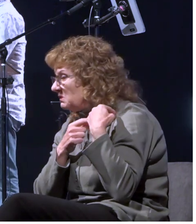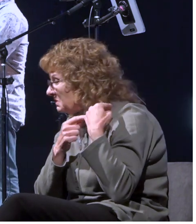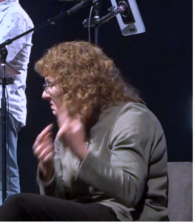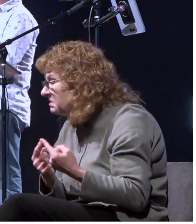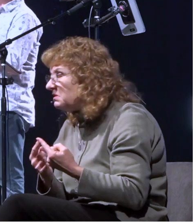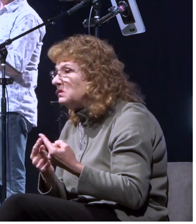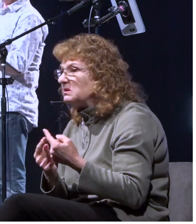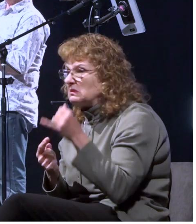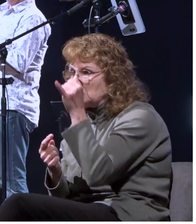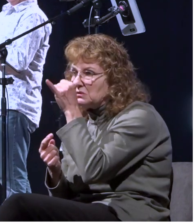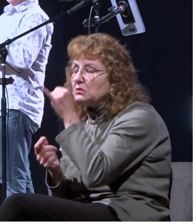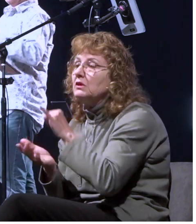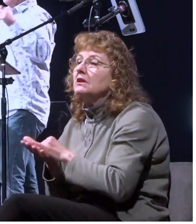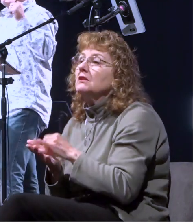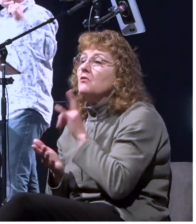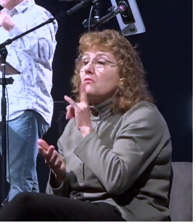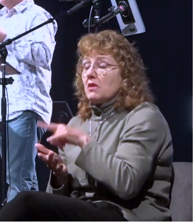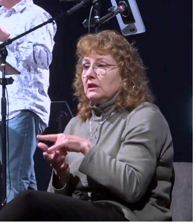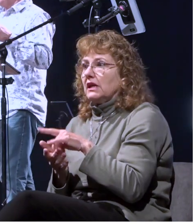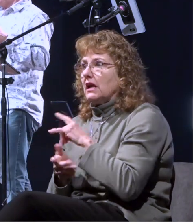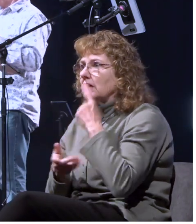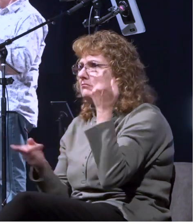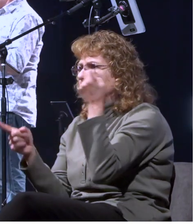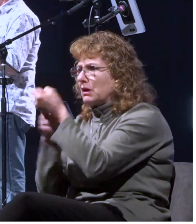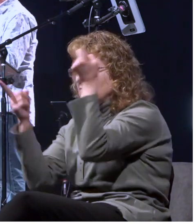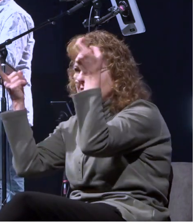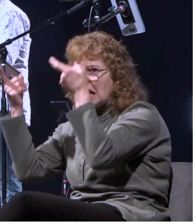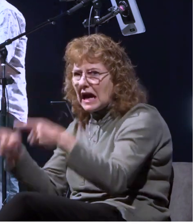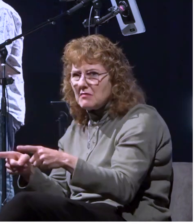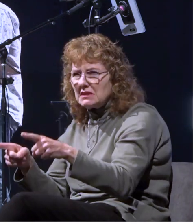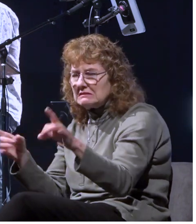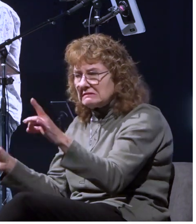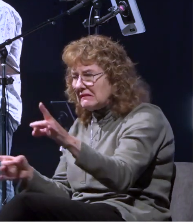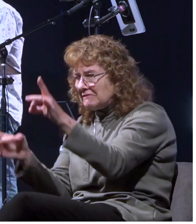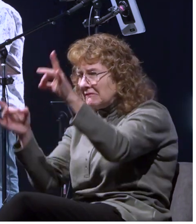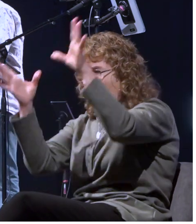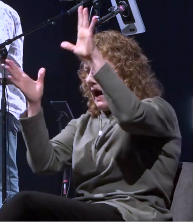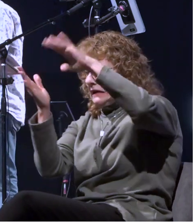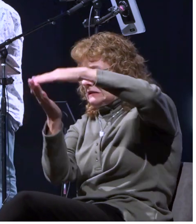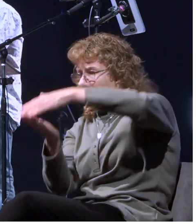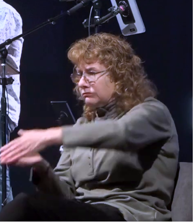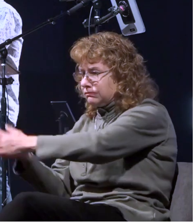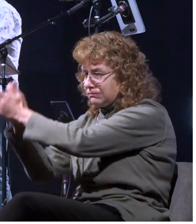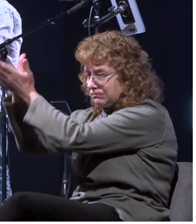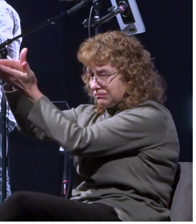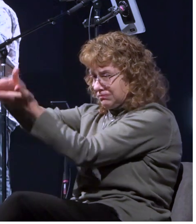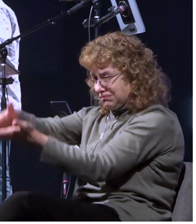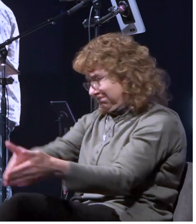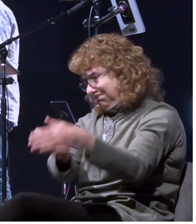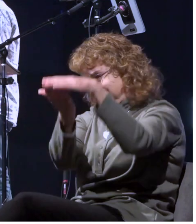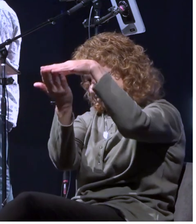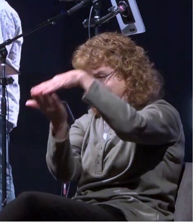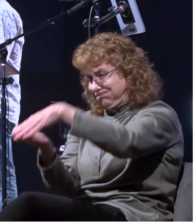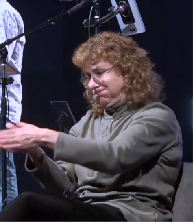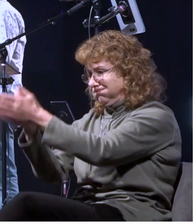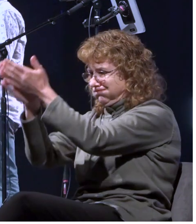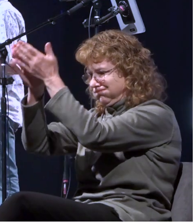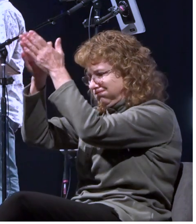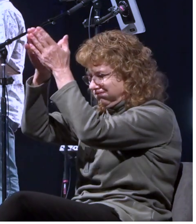it's going to culminate in a violent shipwreck and we're going to read about that i don't know if you've ever experienced